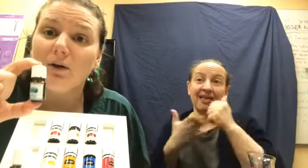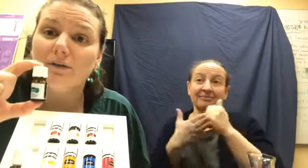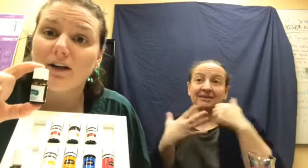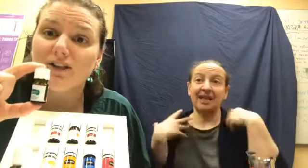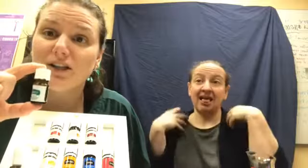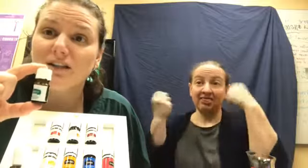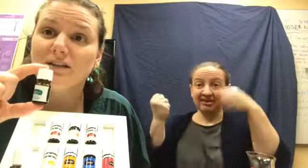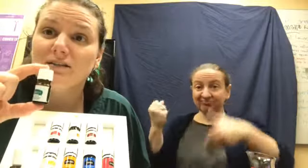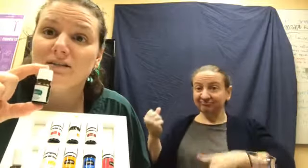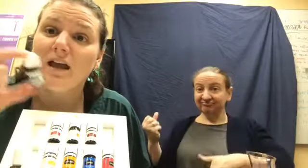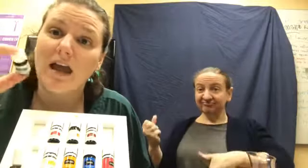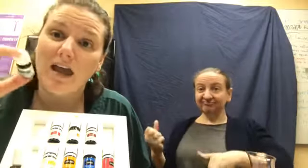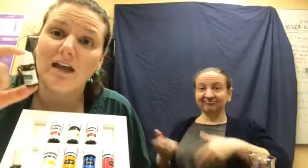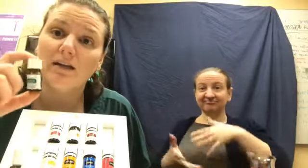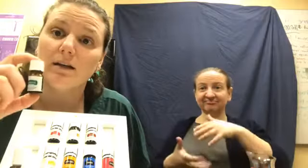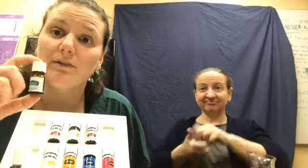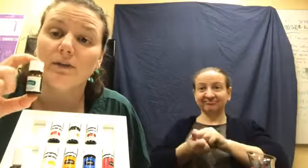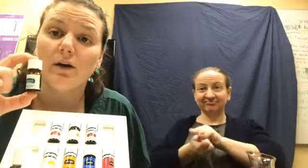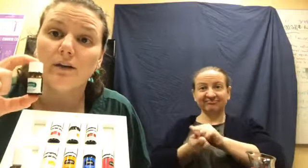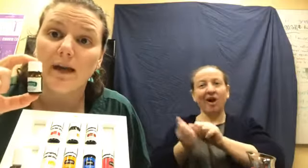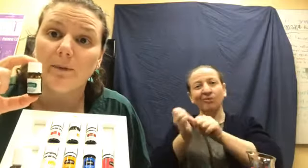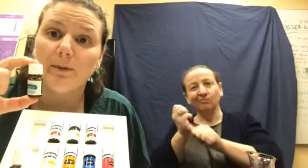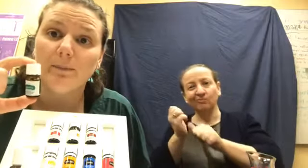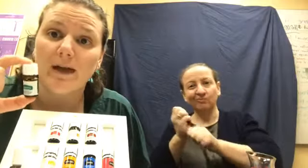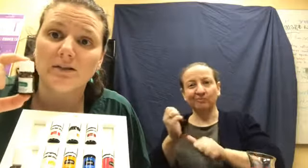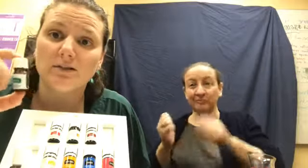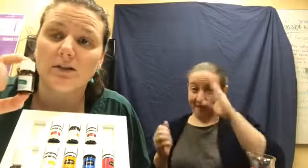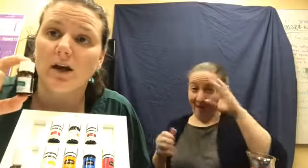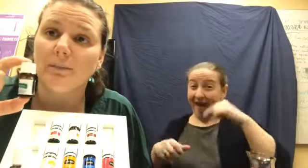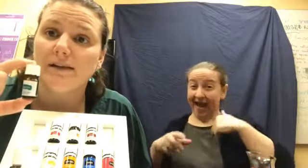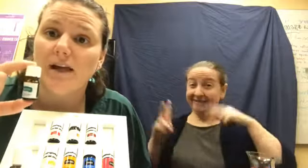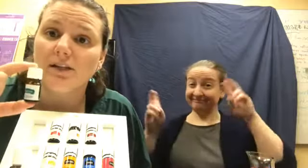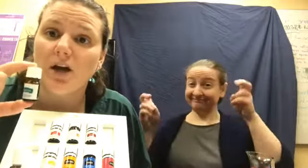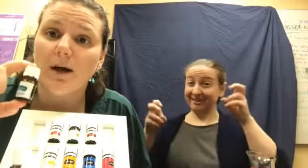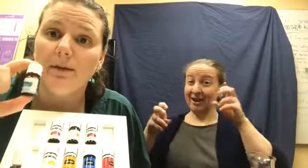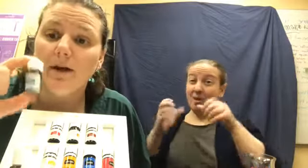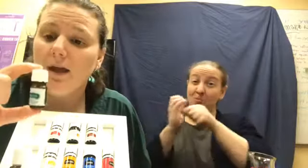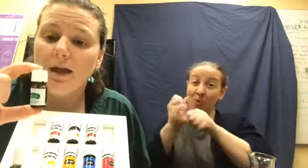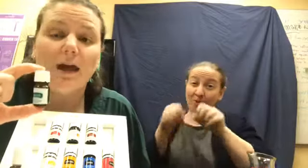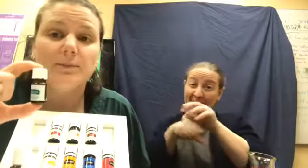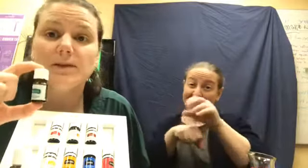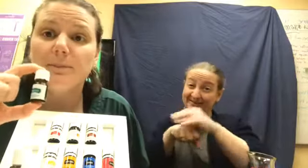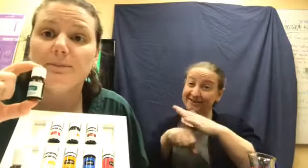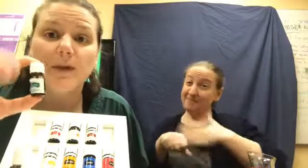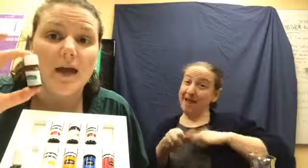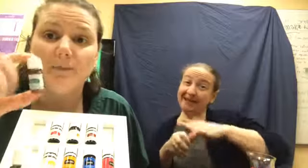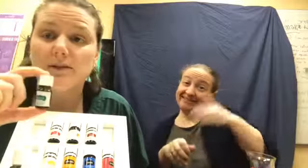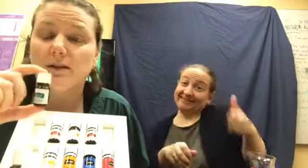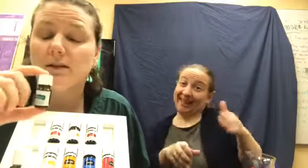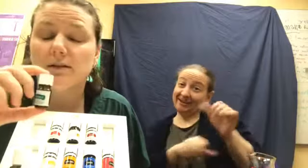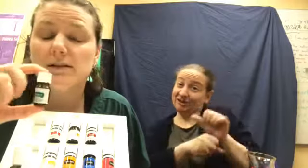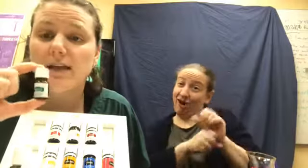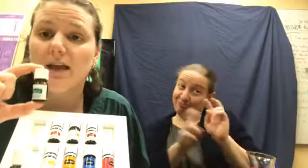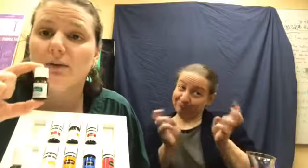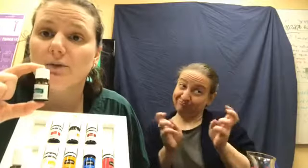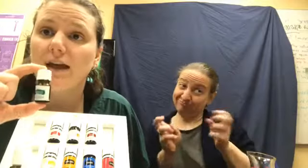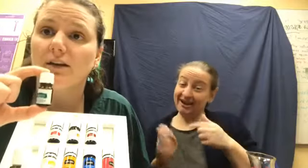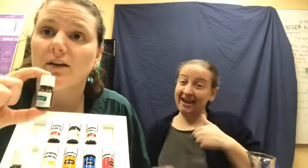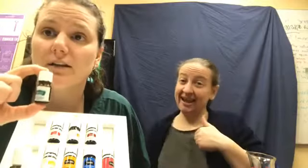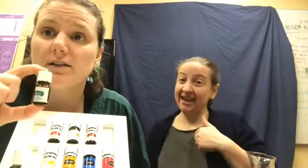function. And if you know that I'm a poop counselor on my side job, it helps you, it helps you stay regular. It's